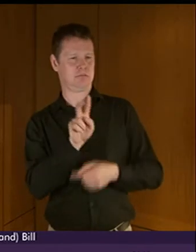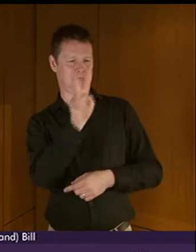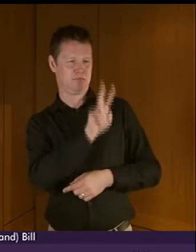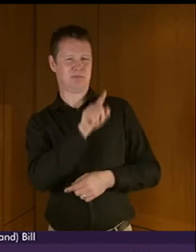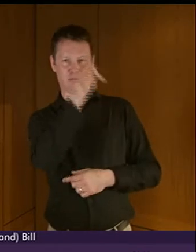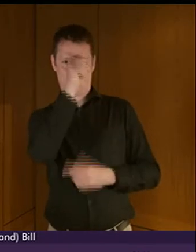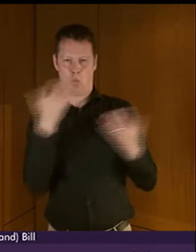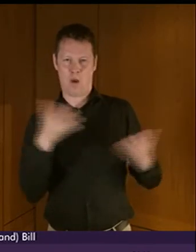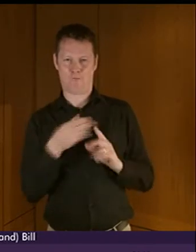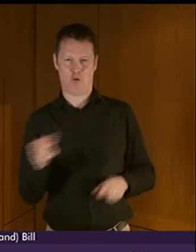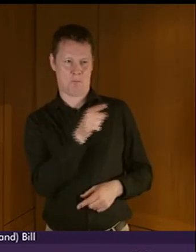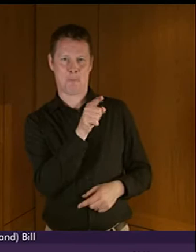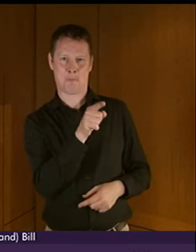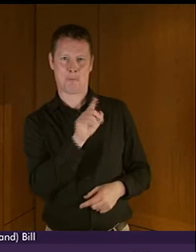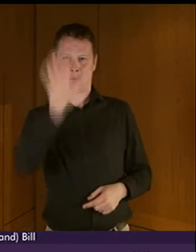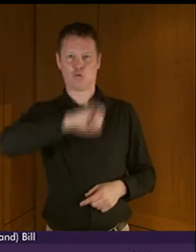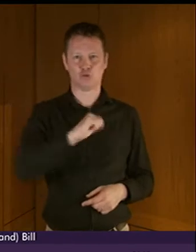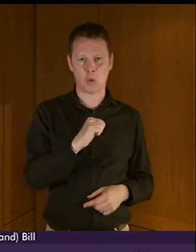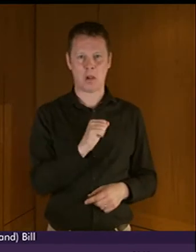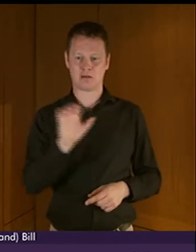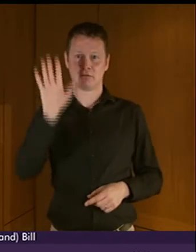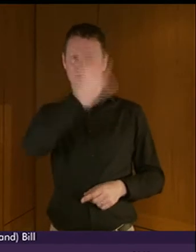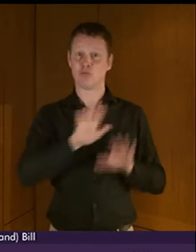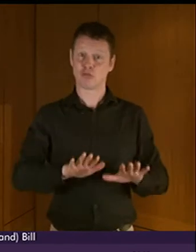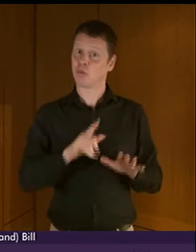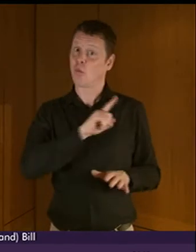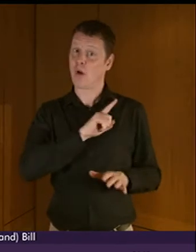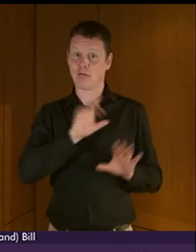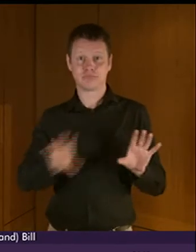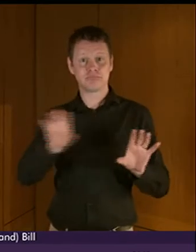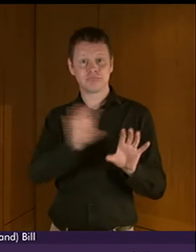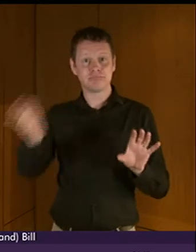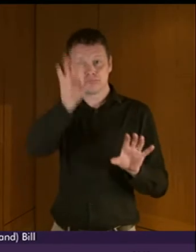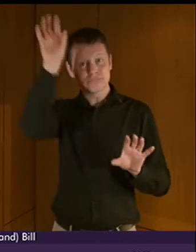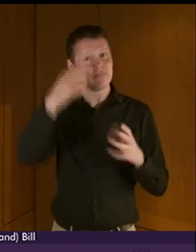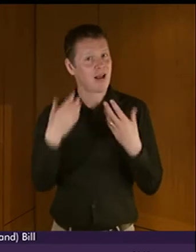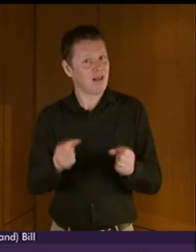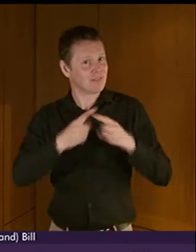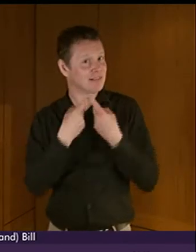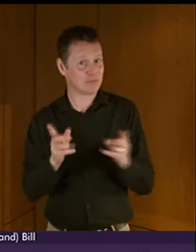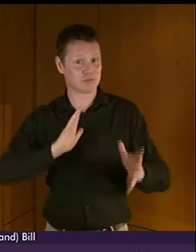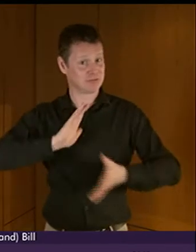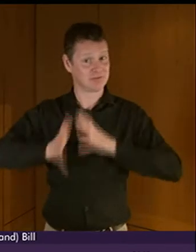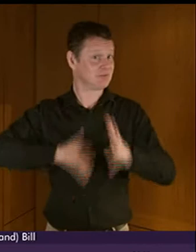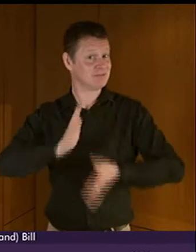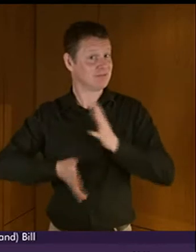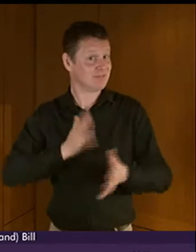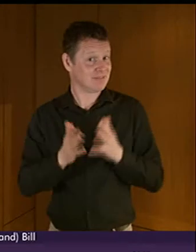someone comes from because of the differences in using the language. I was taught